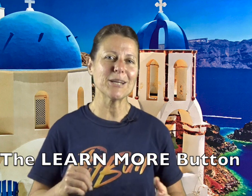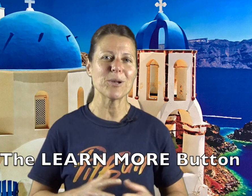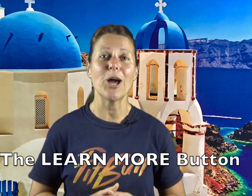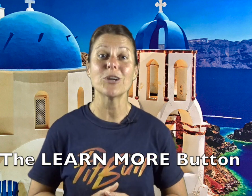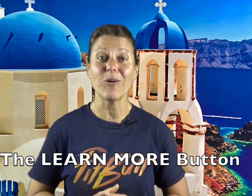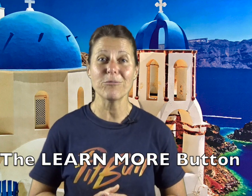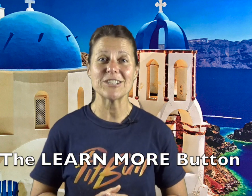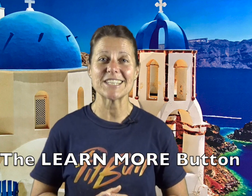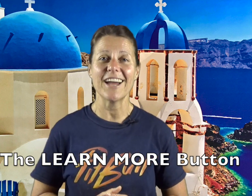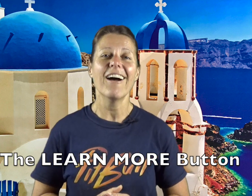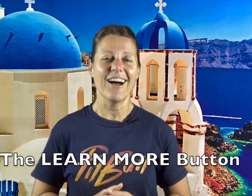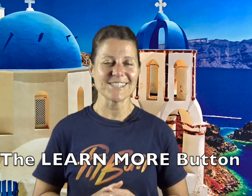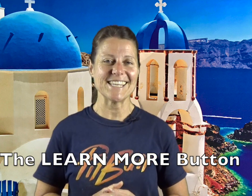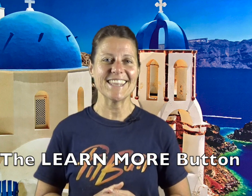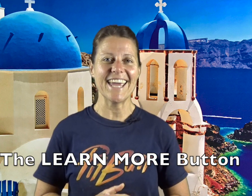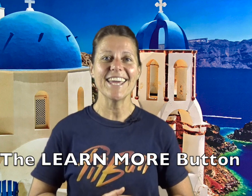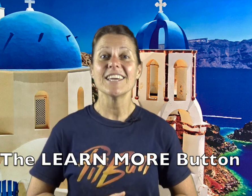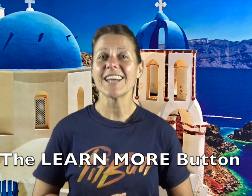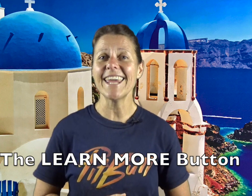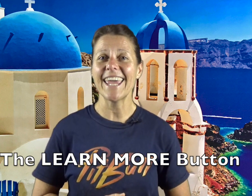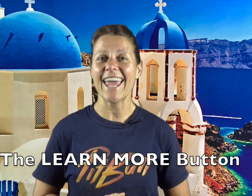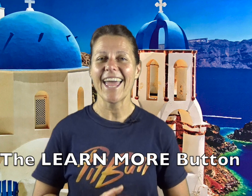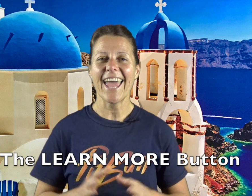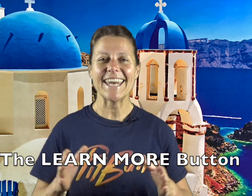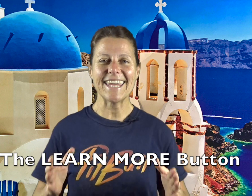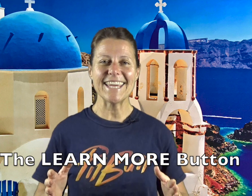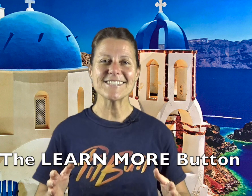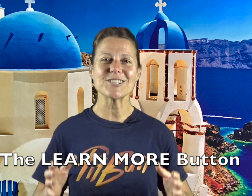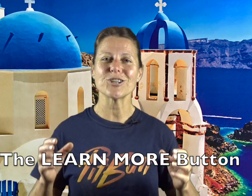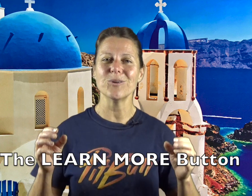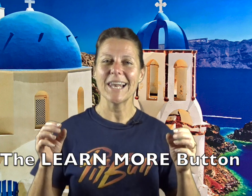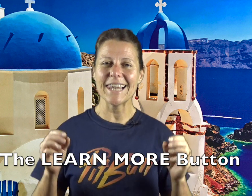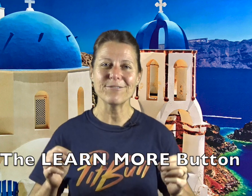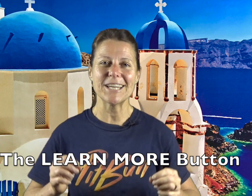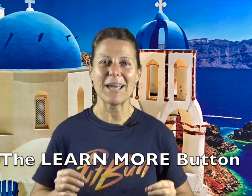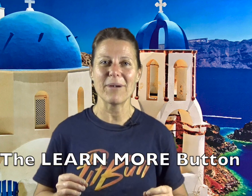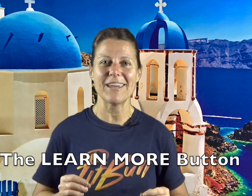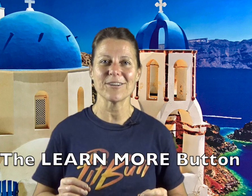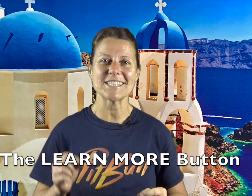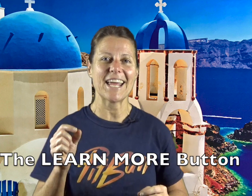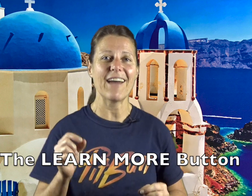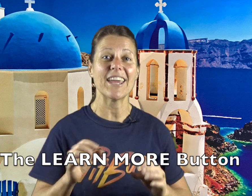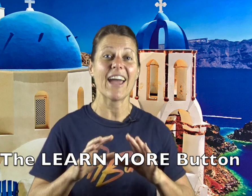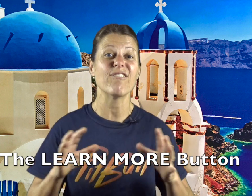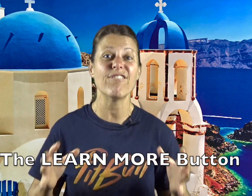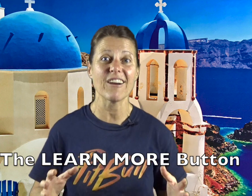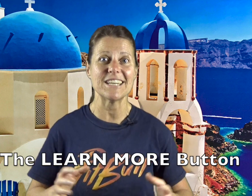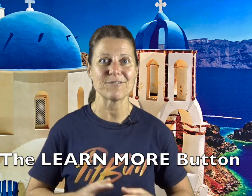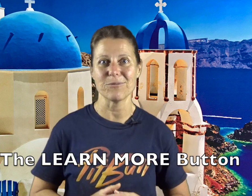click below go and register I'll see you there take care and here's to lifting that money curse and having a very different